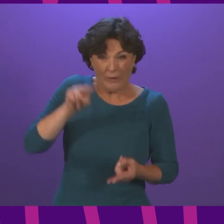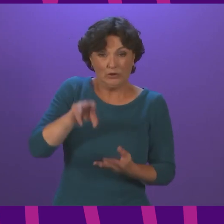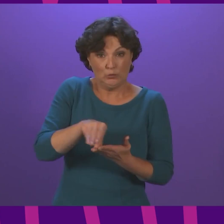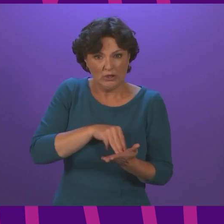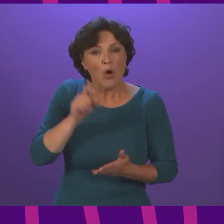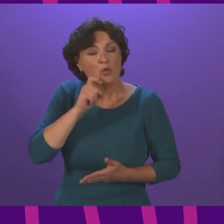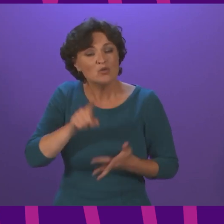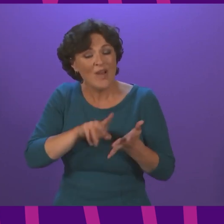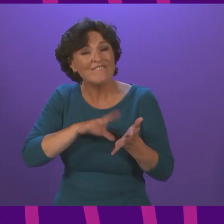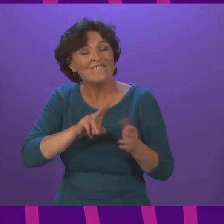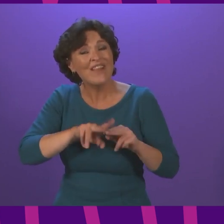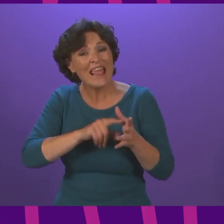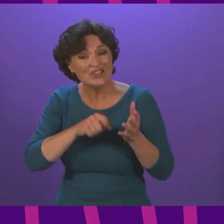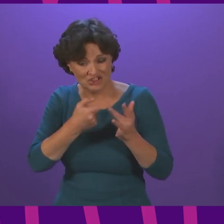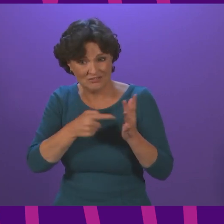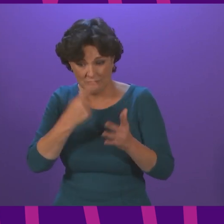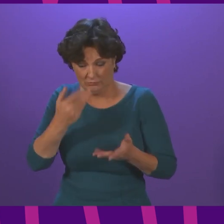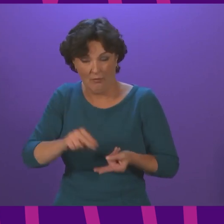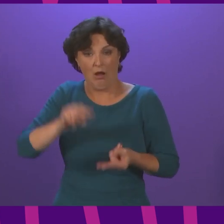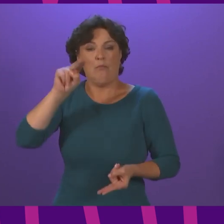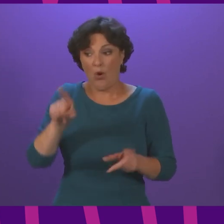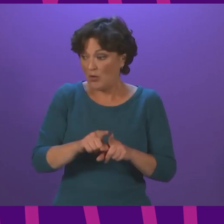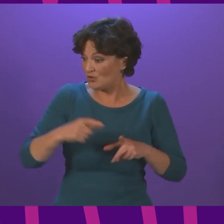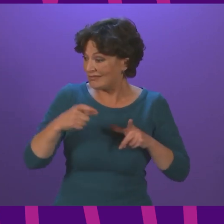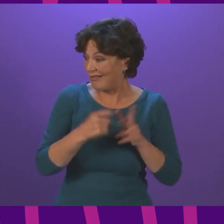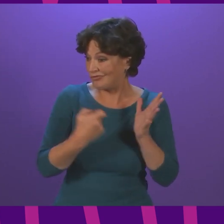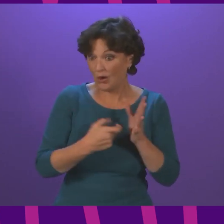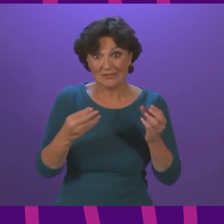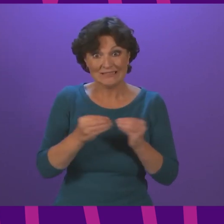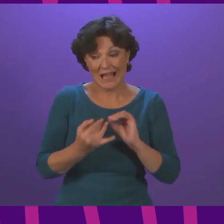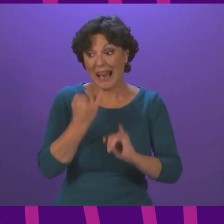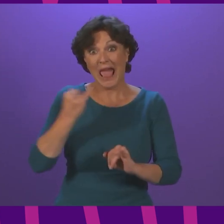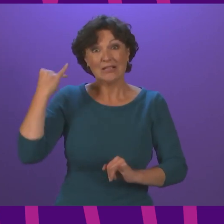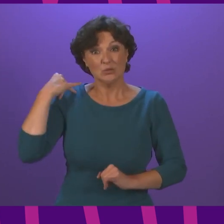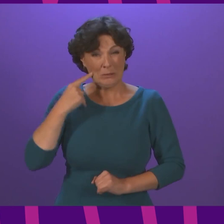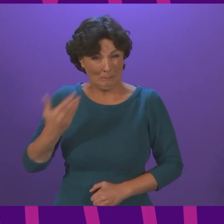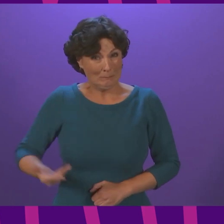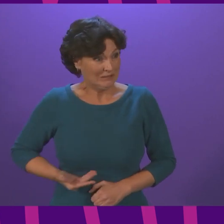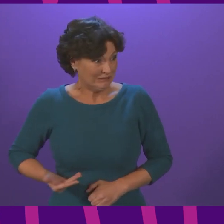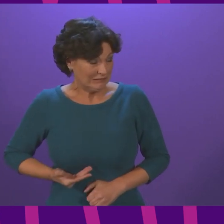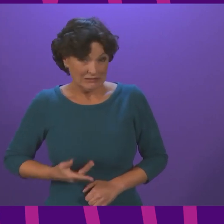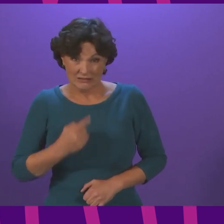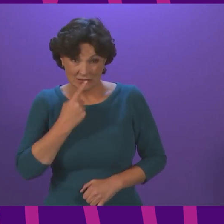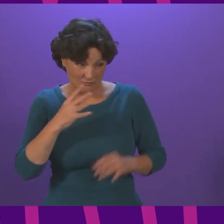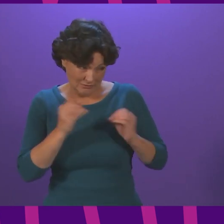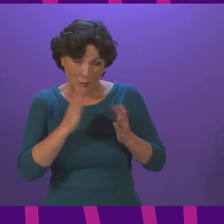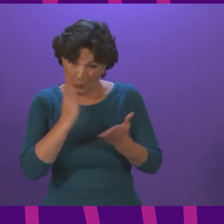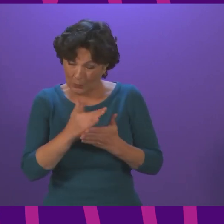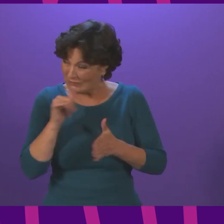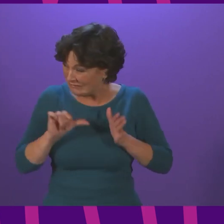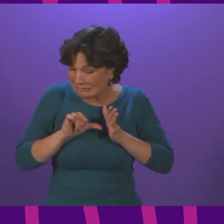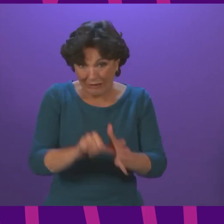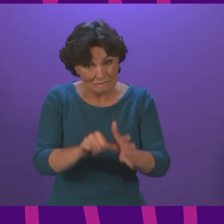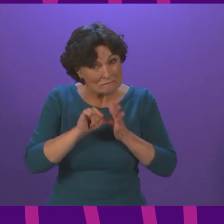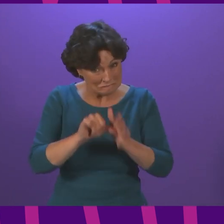rising inflation indeed Douglas Ross said in First Minister's questions last week that business have never been I have never had a tougher time than right